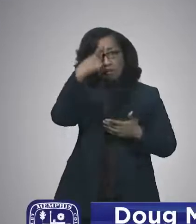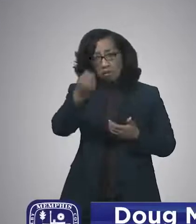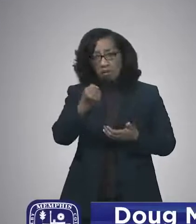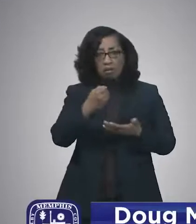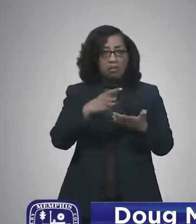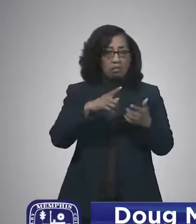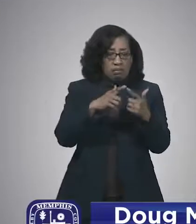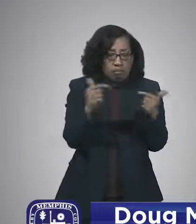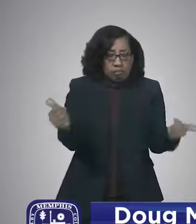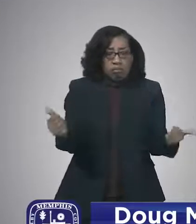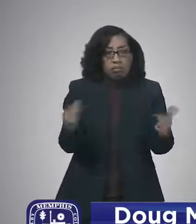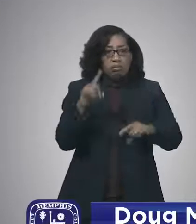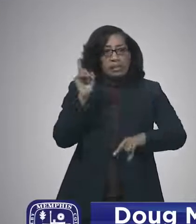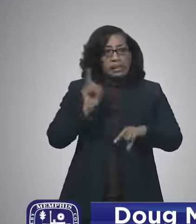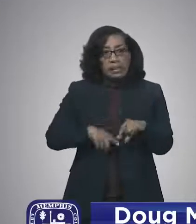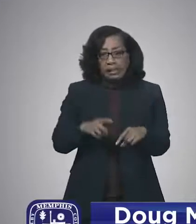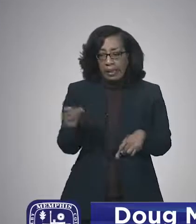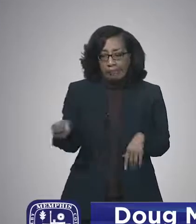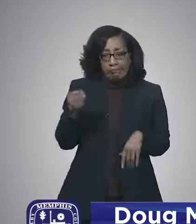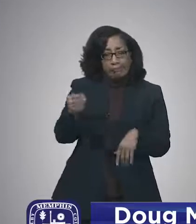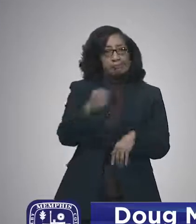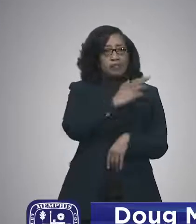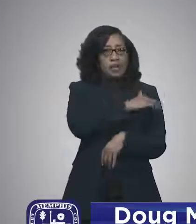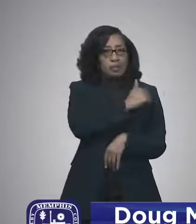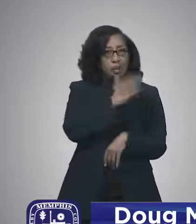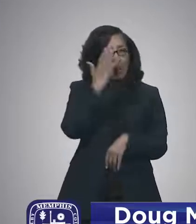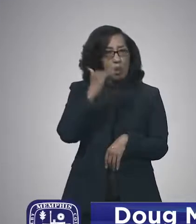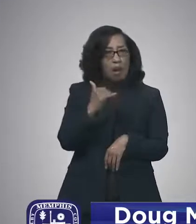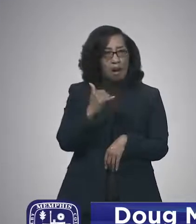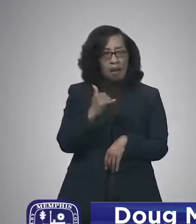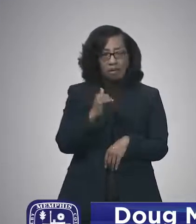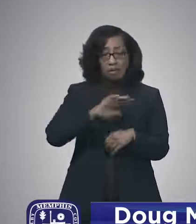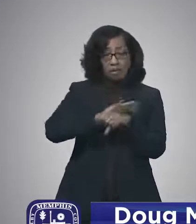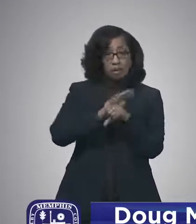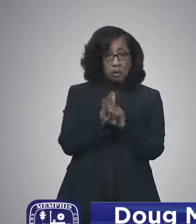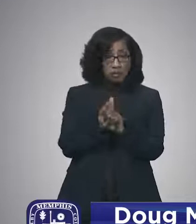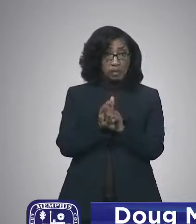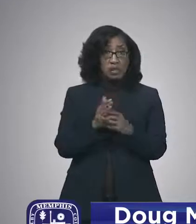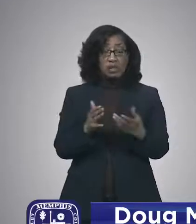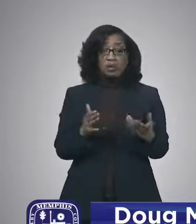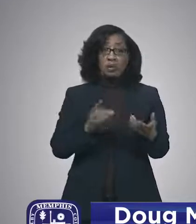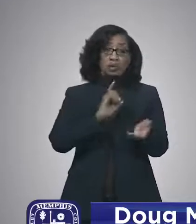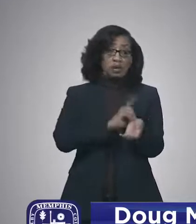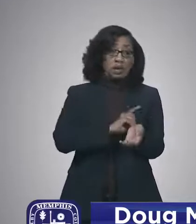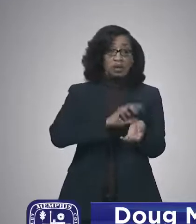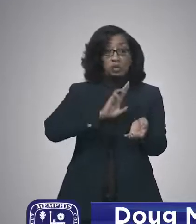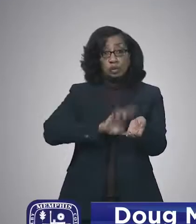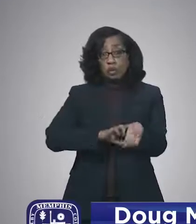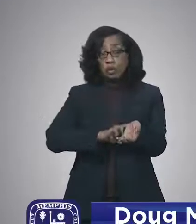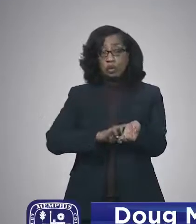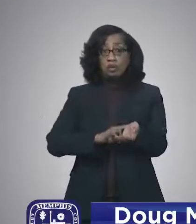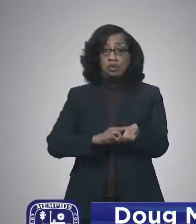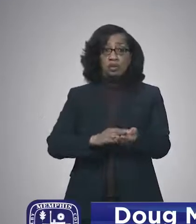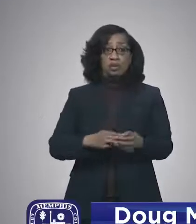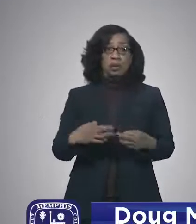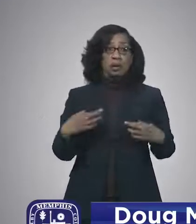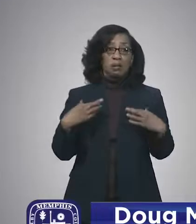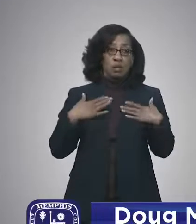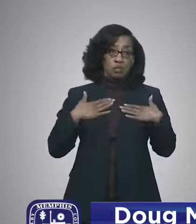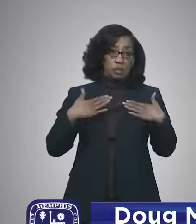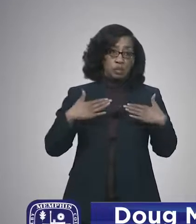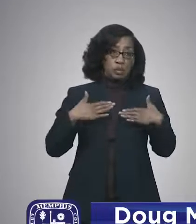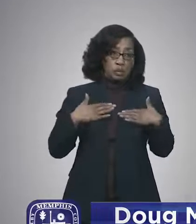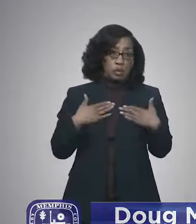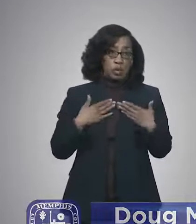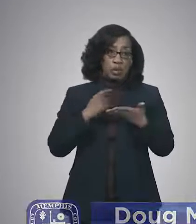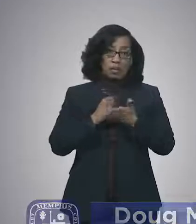hospitals are still very busy. Our nurses, doctors, nursing assistants, respiratory therapists are all incredibly busy and very